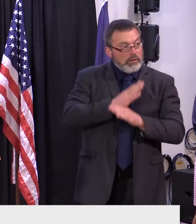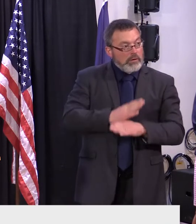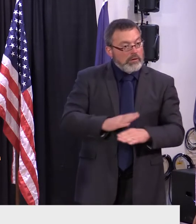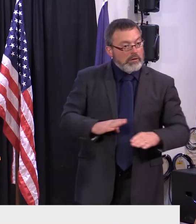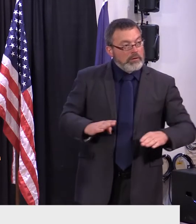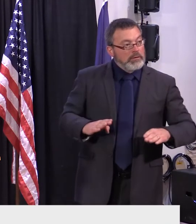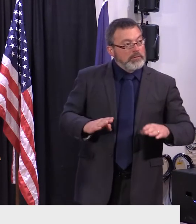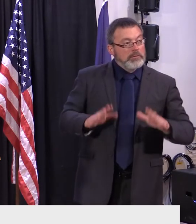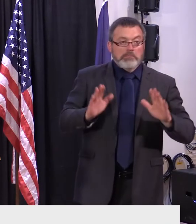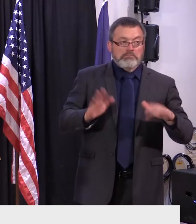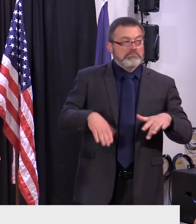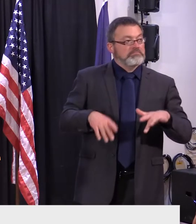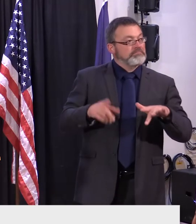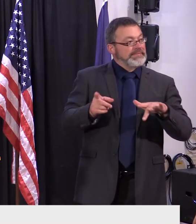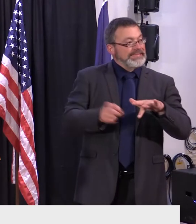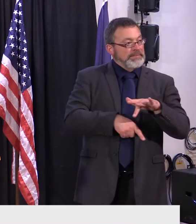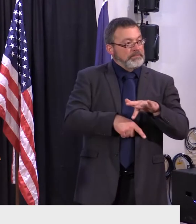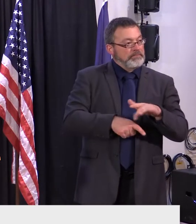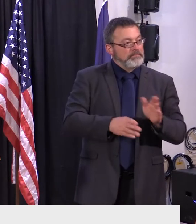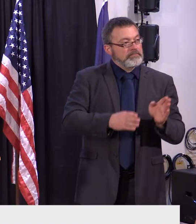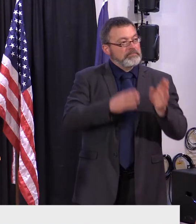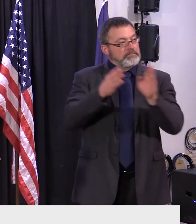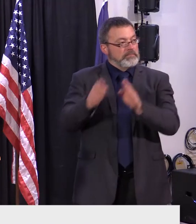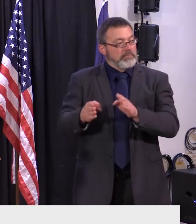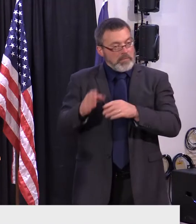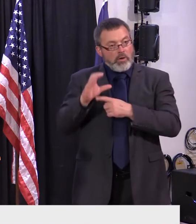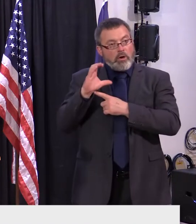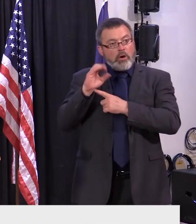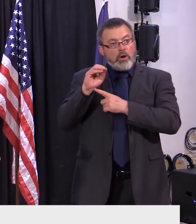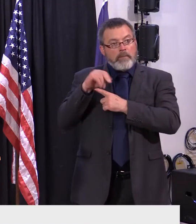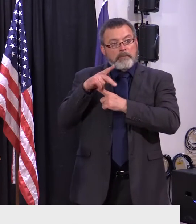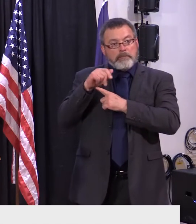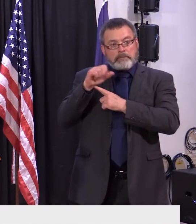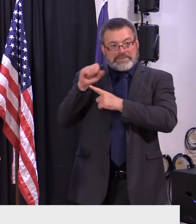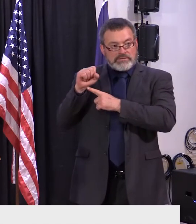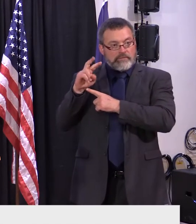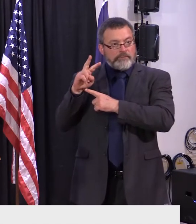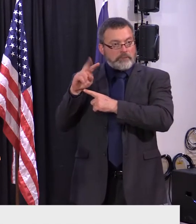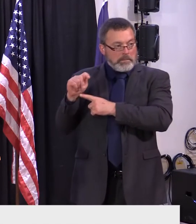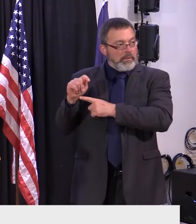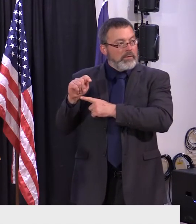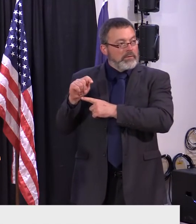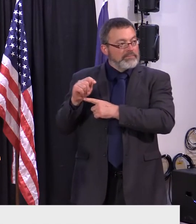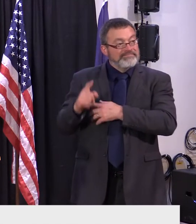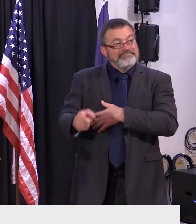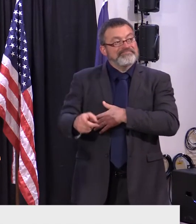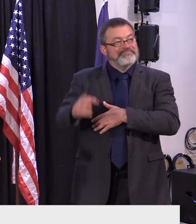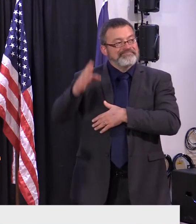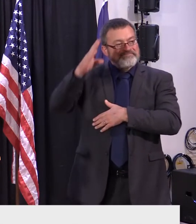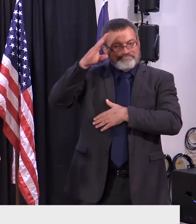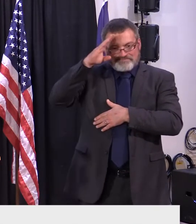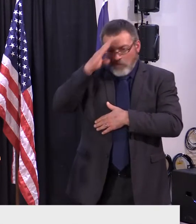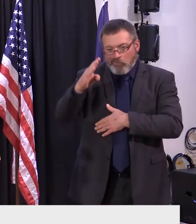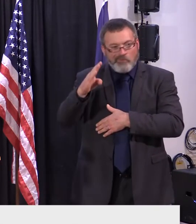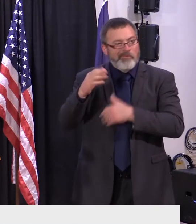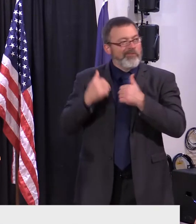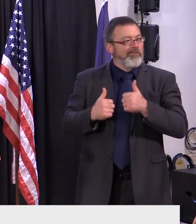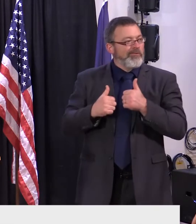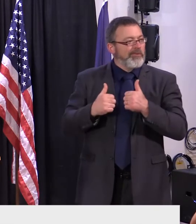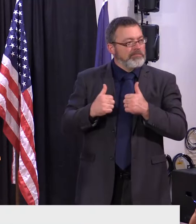all right tom davis compass vermont well hi jason thank you uh governor